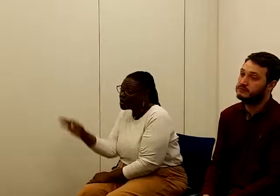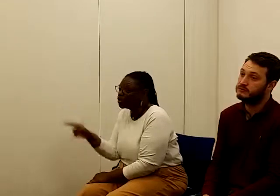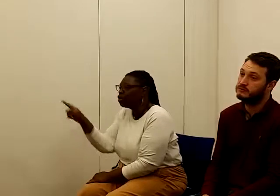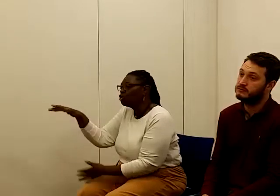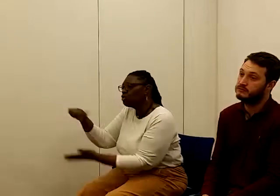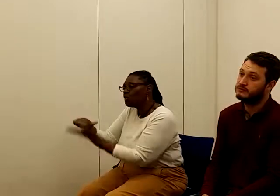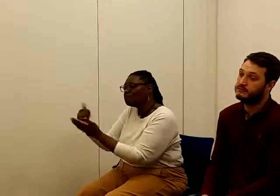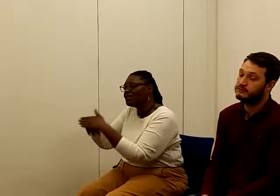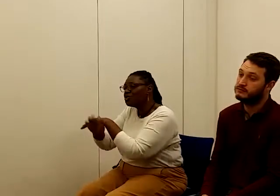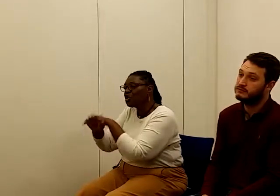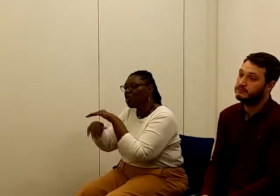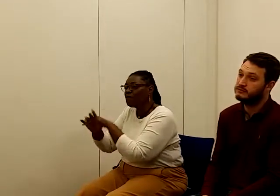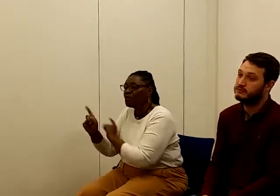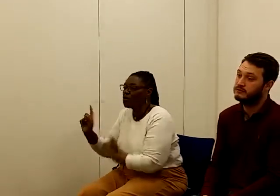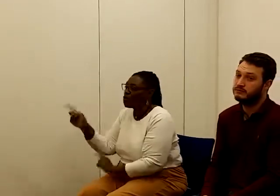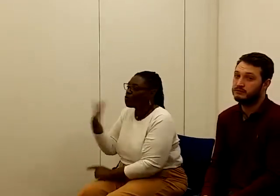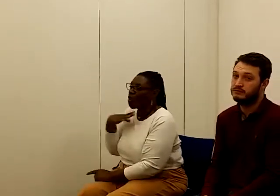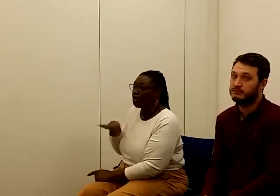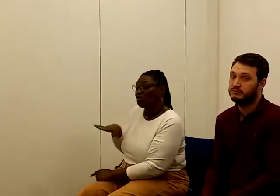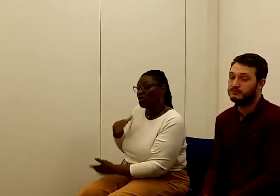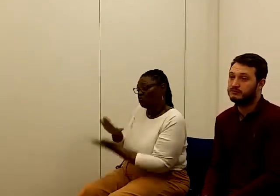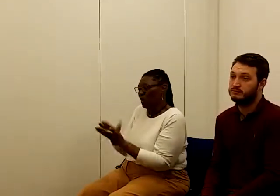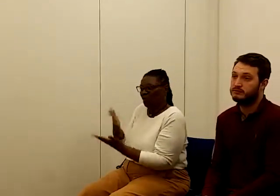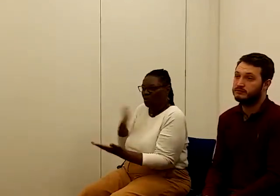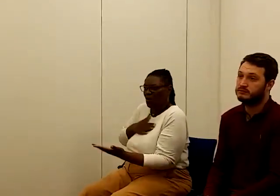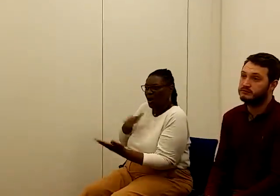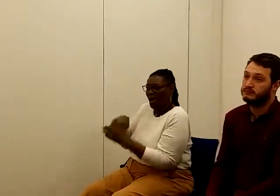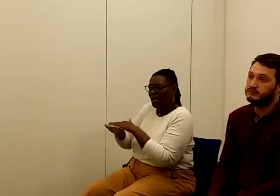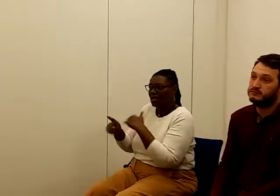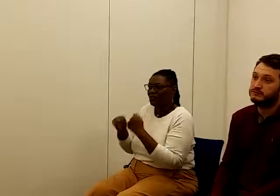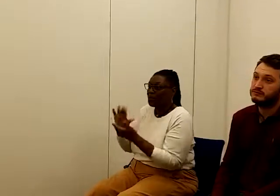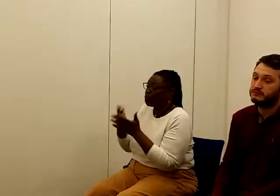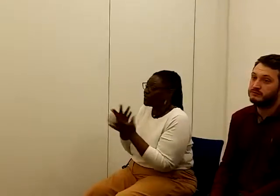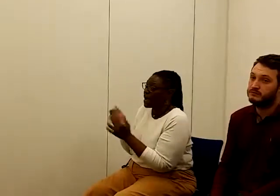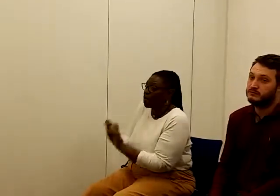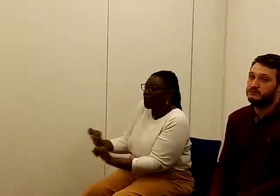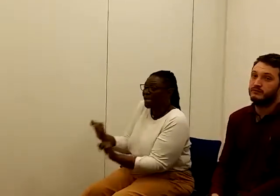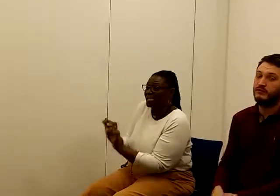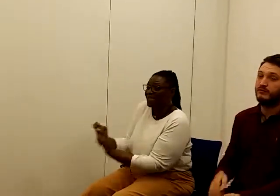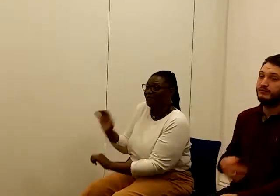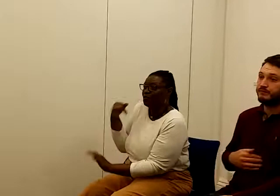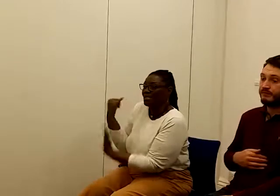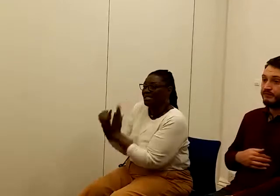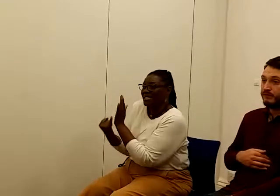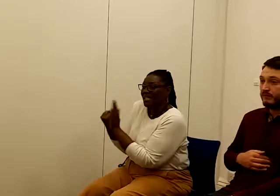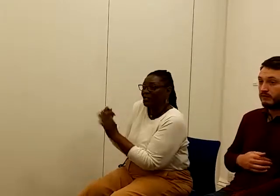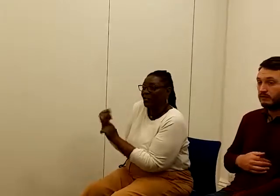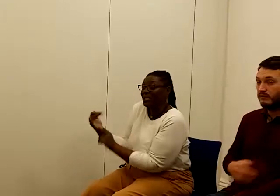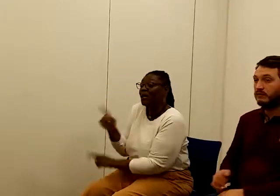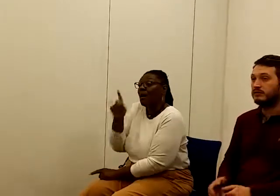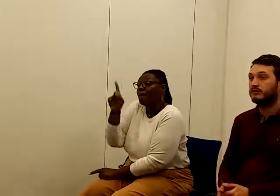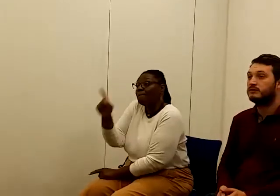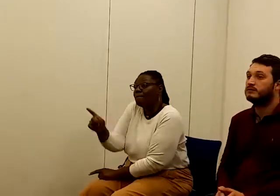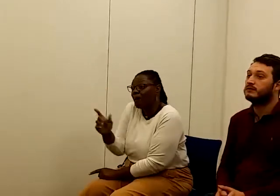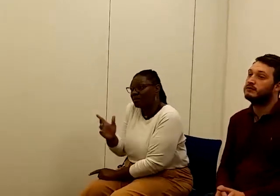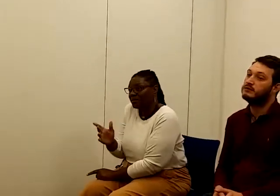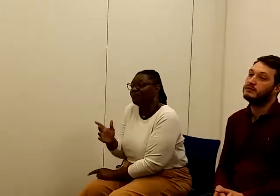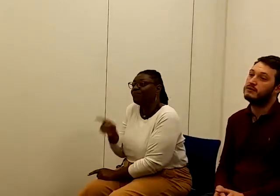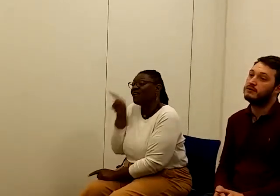off what you like, without waiting for six weeks. But that leads to